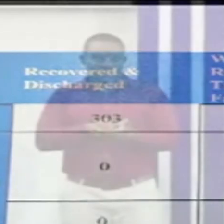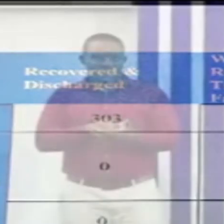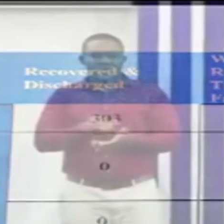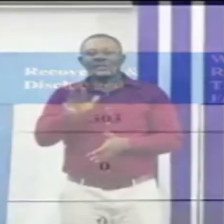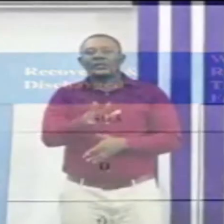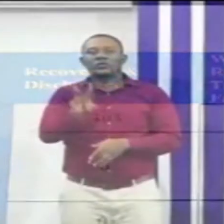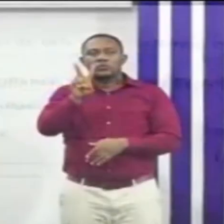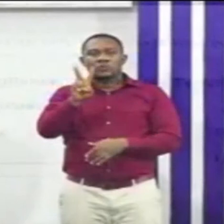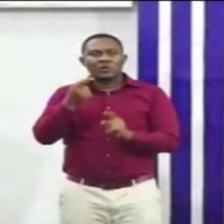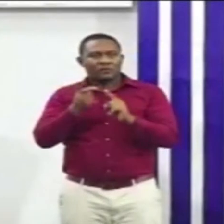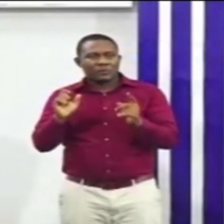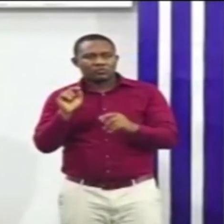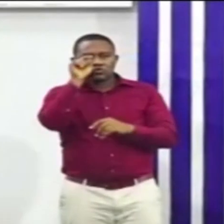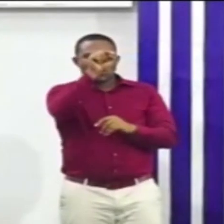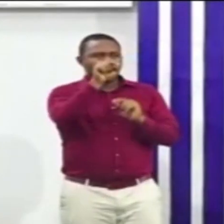enhanced contact tracing.